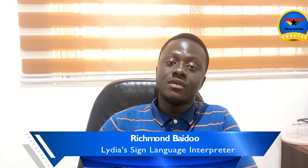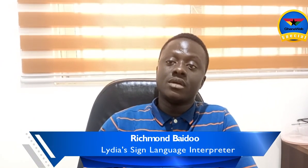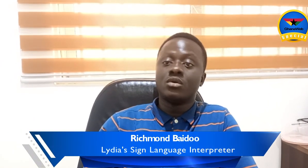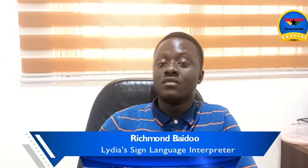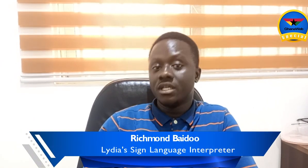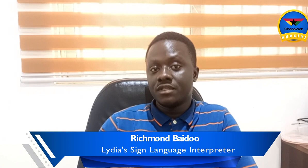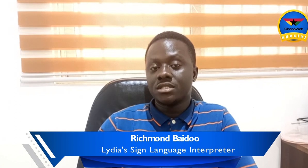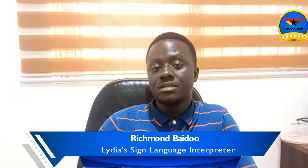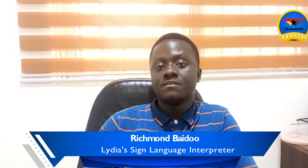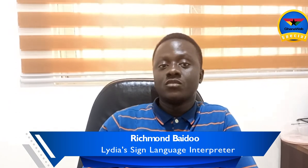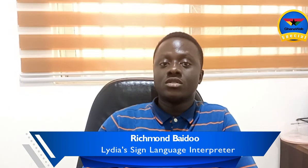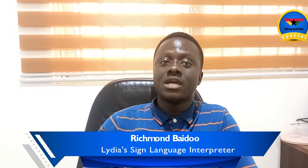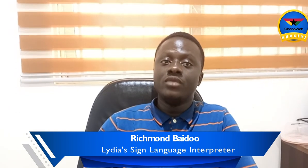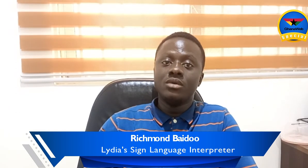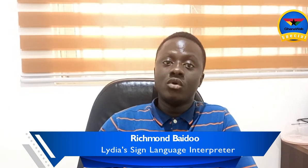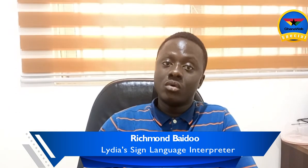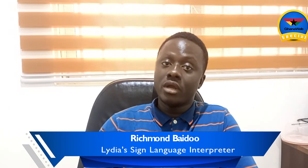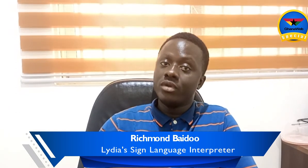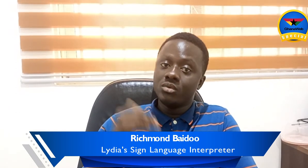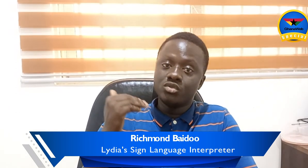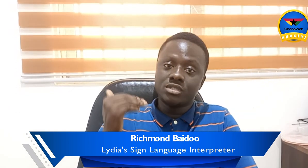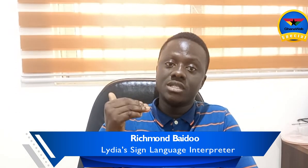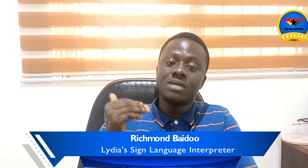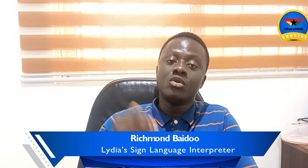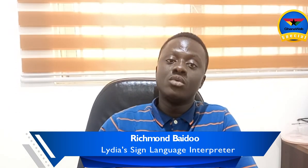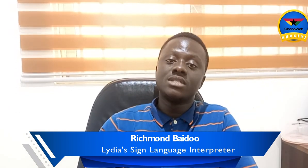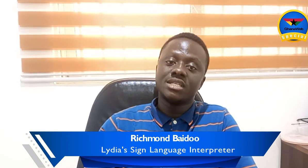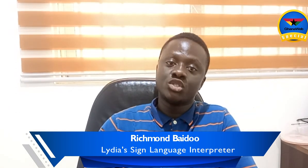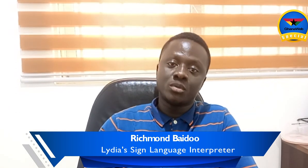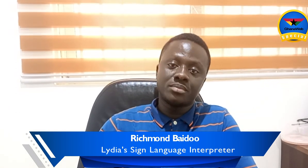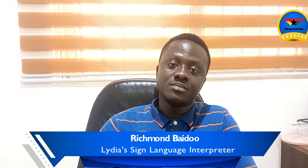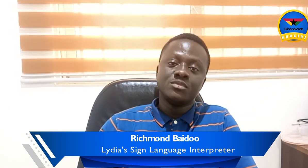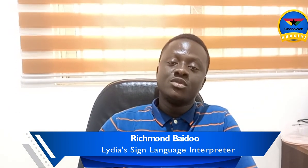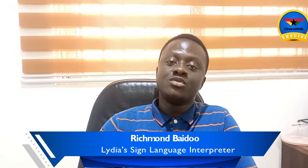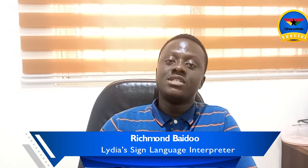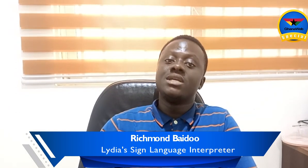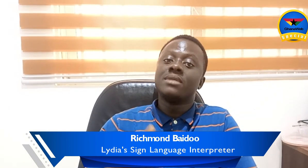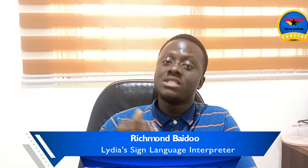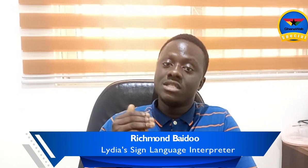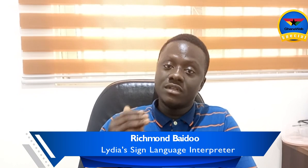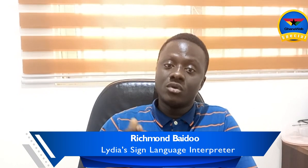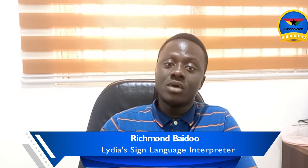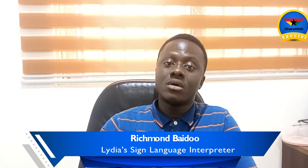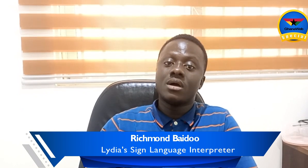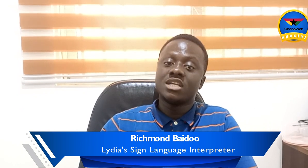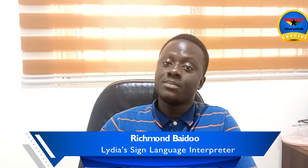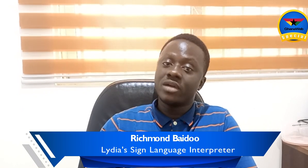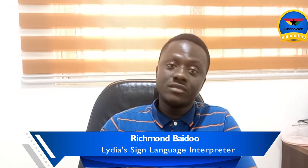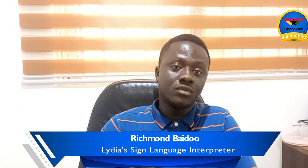of deafness. Because I really want to see them always at the top. To see them achieving or aspiring for